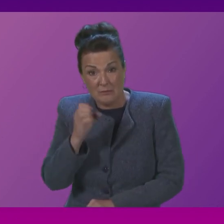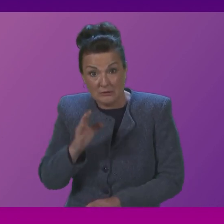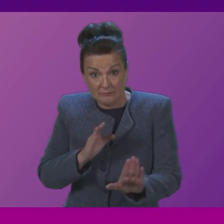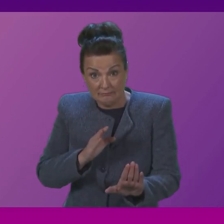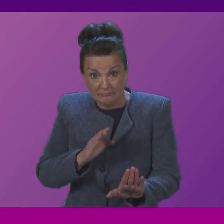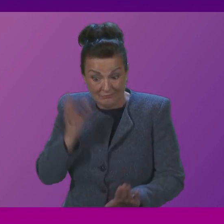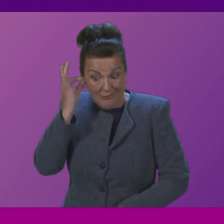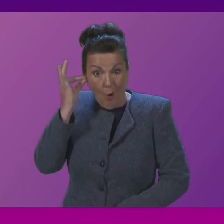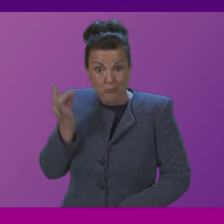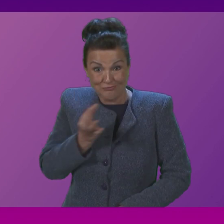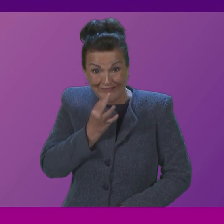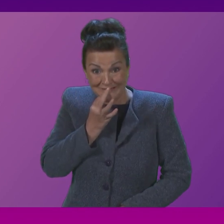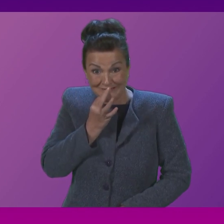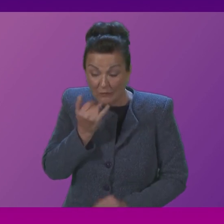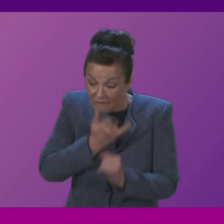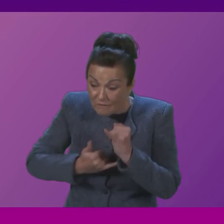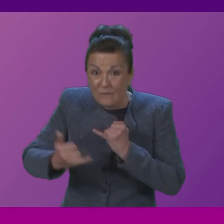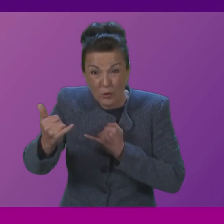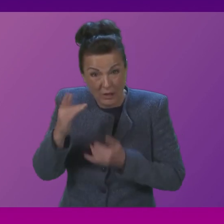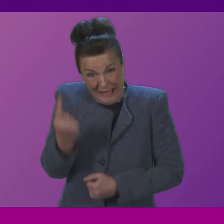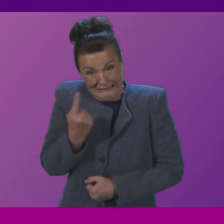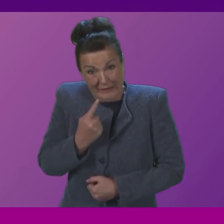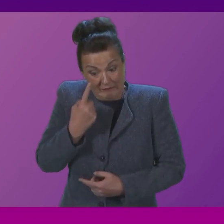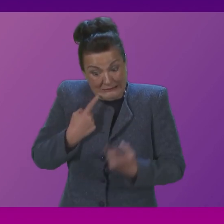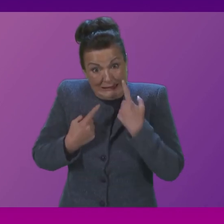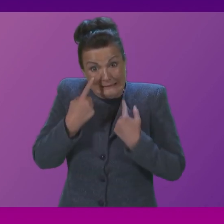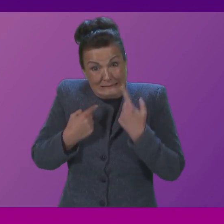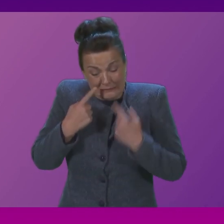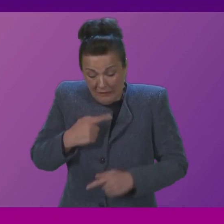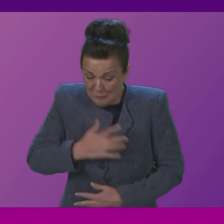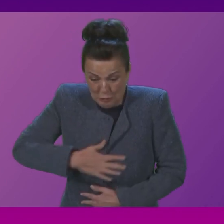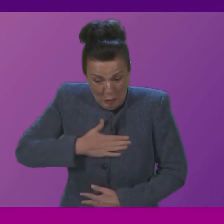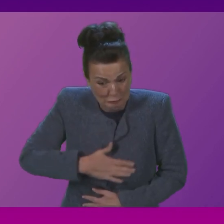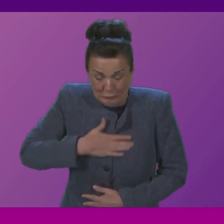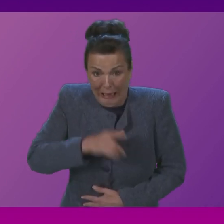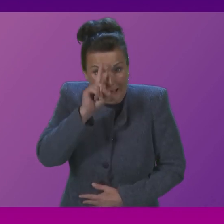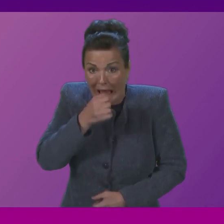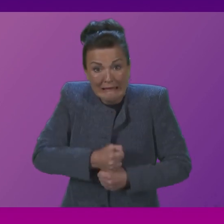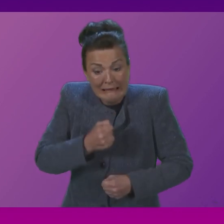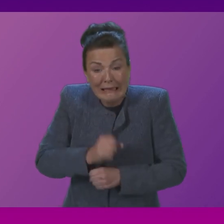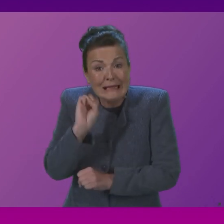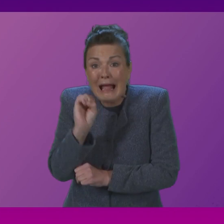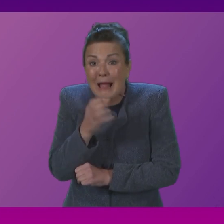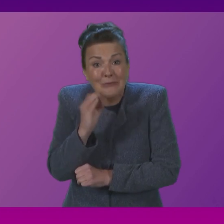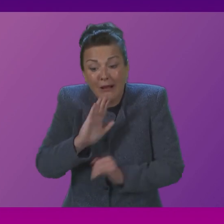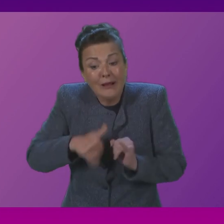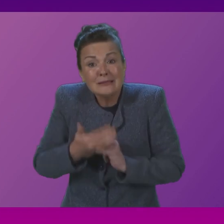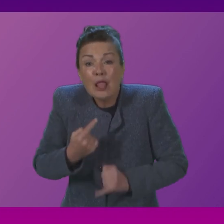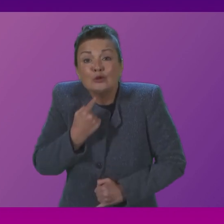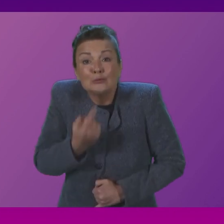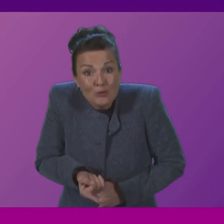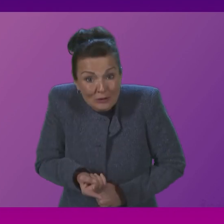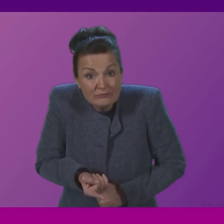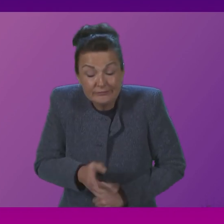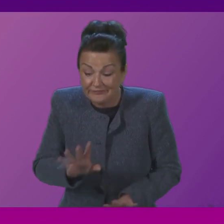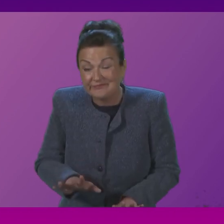was in tears, said that they could not even guarantee an ambulance by the next morning. The following day, Katrina's husband gave